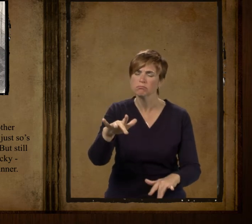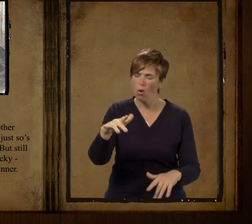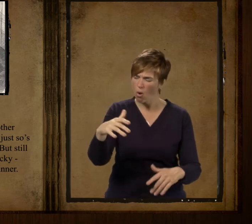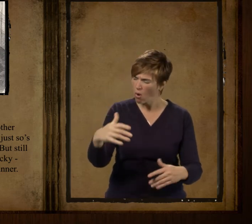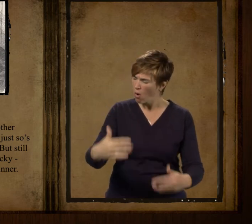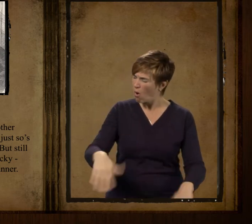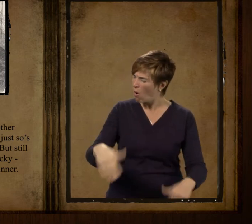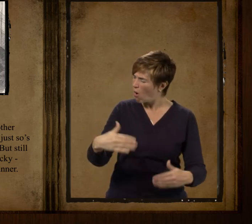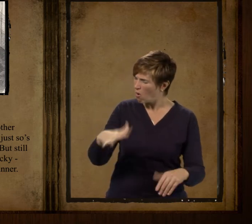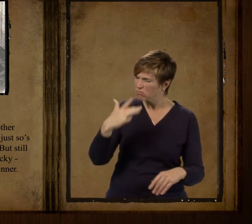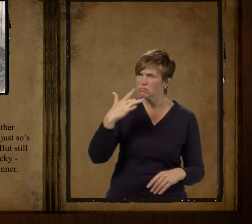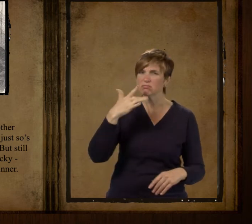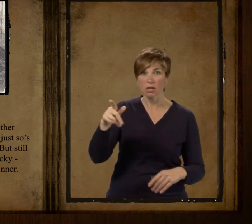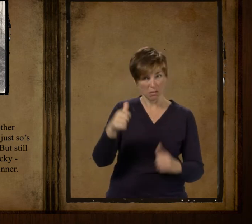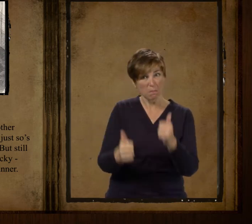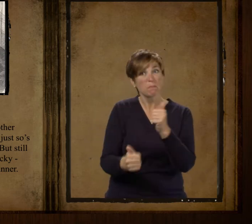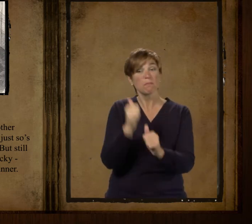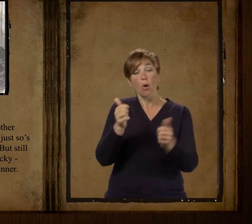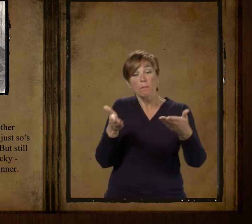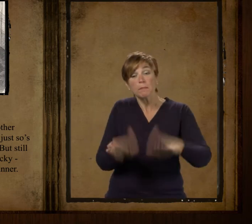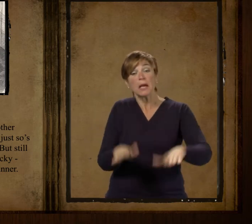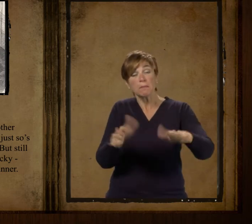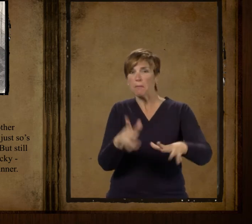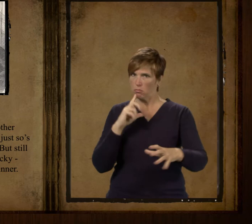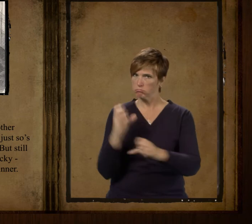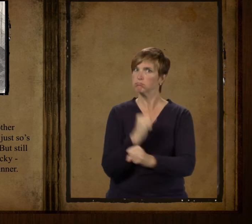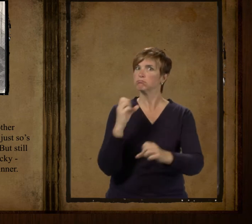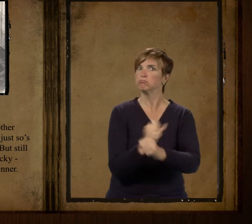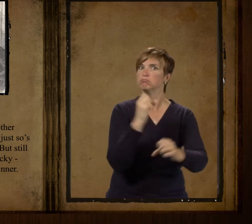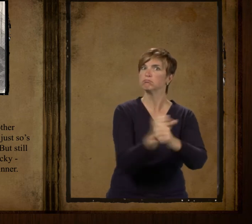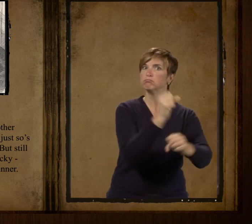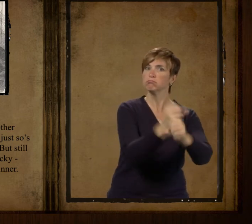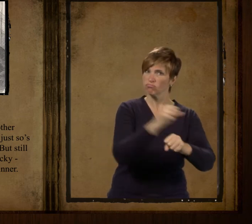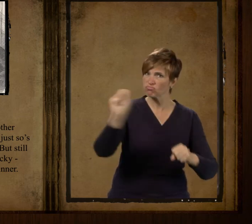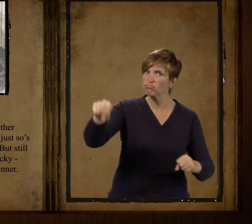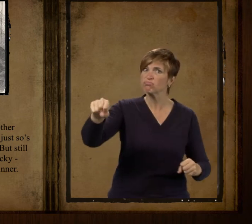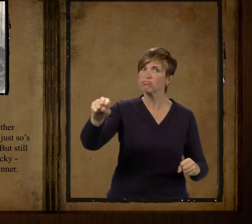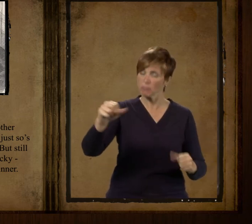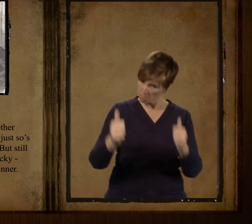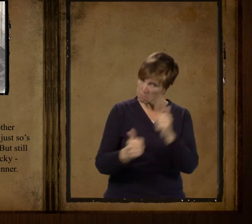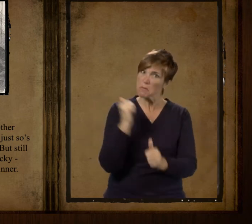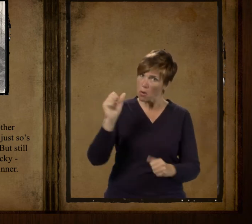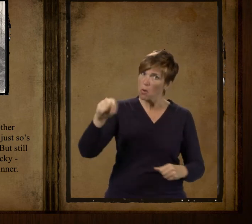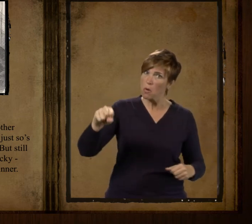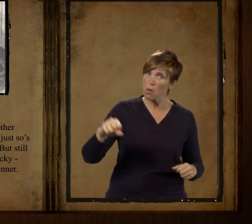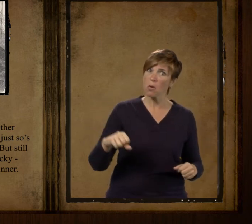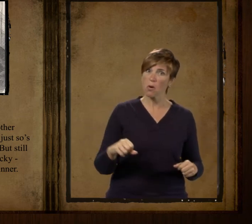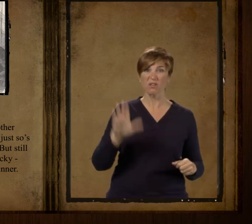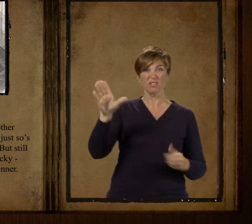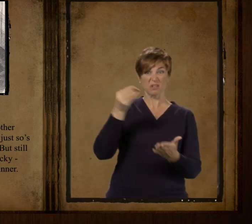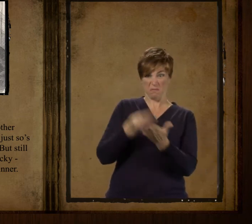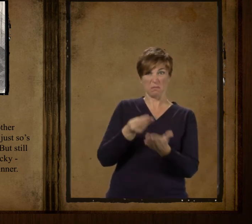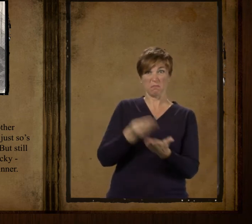but still he was lucky uncommon lucky he most always come out a winner